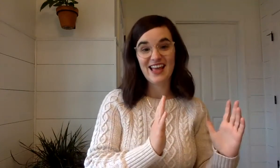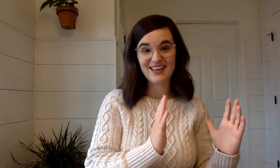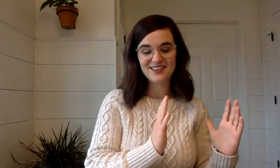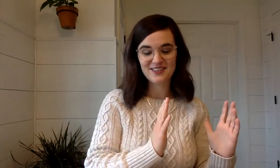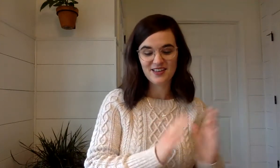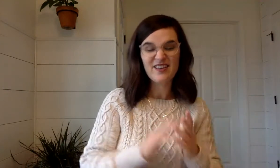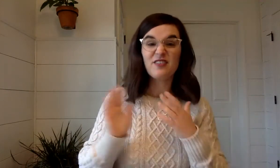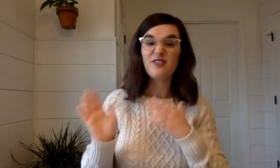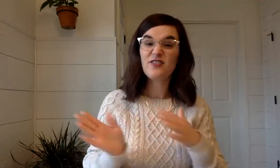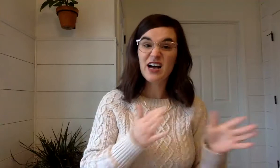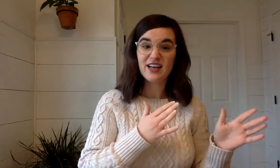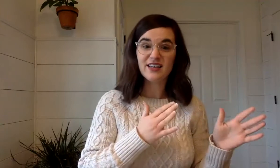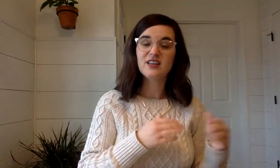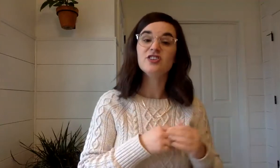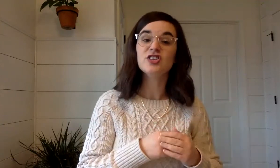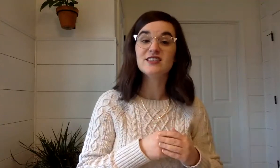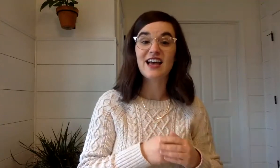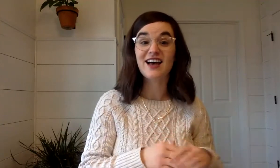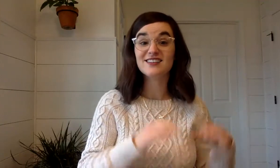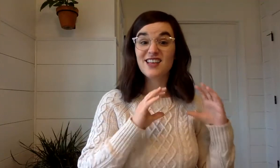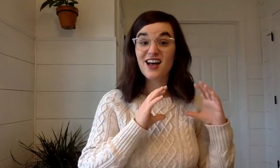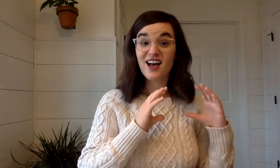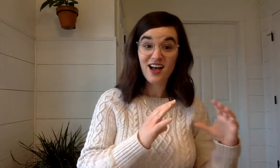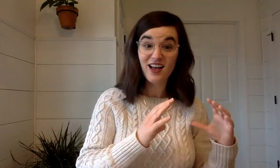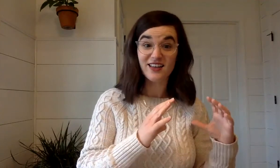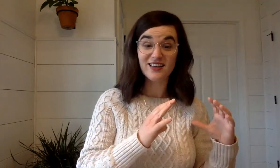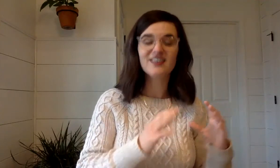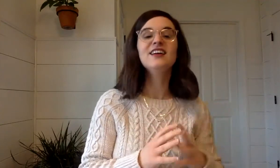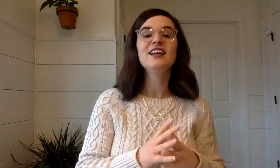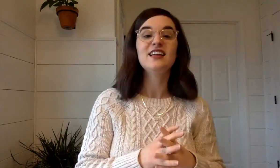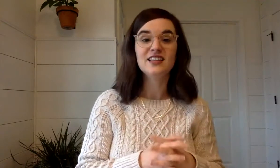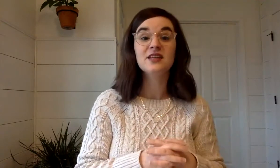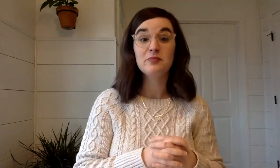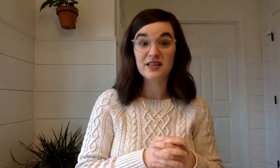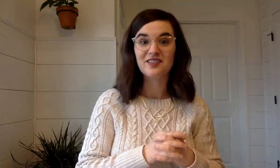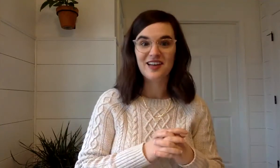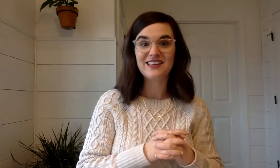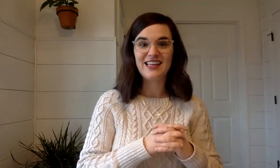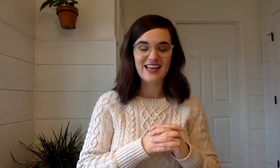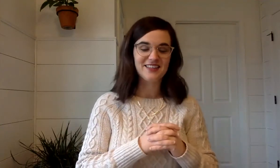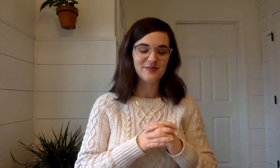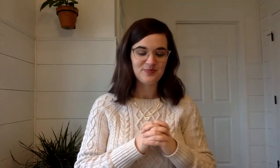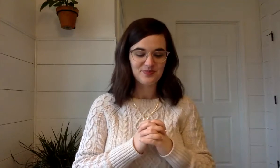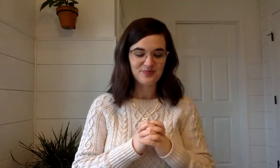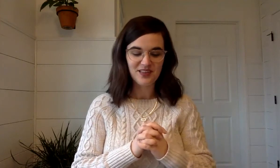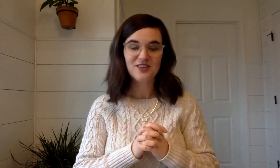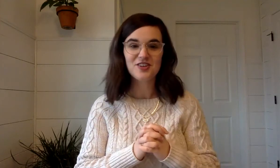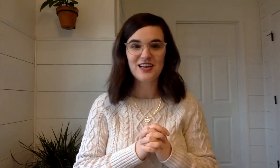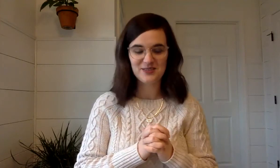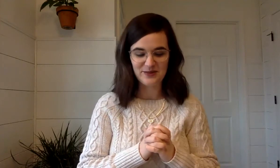end. Fun just has un in the middle and the end. Here's our next one.